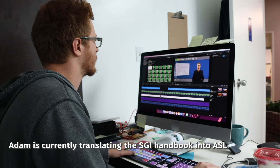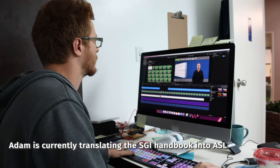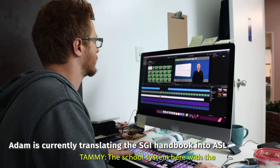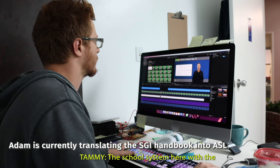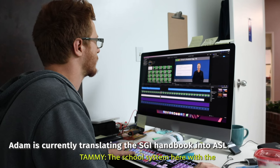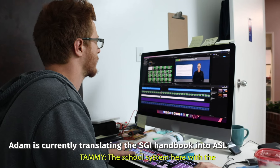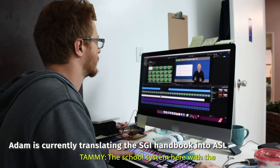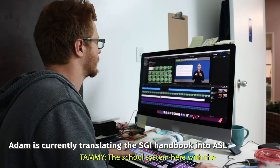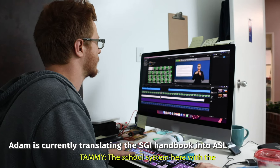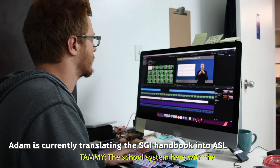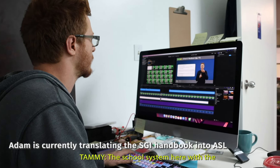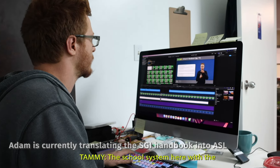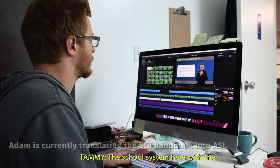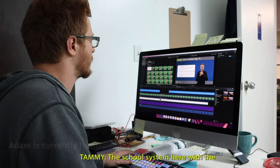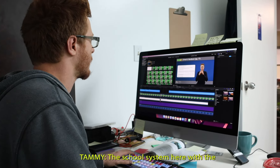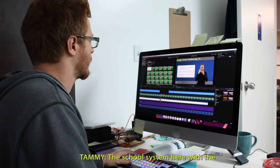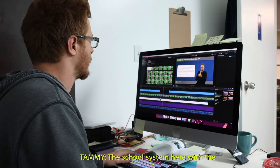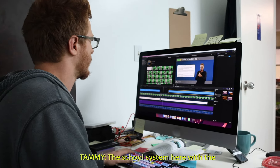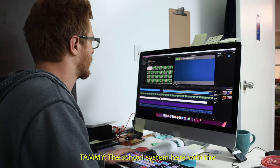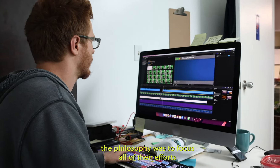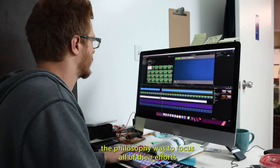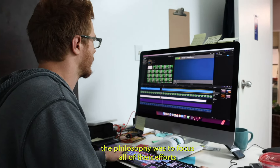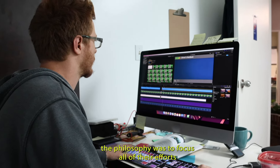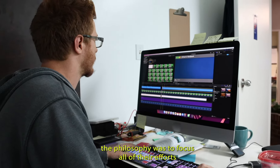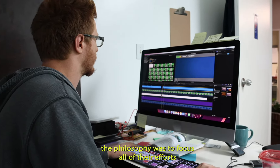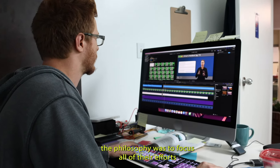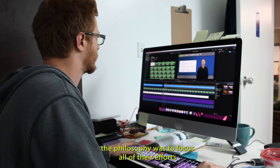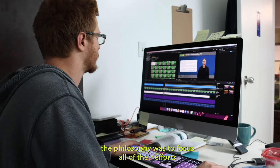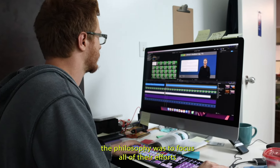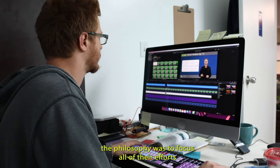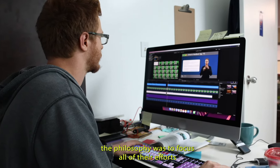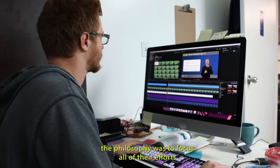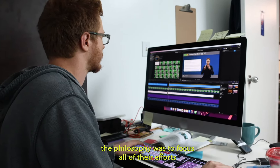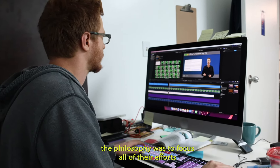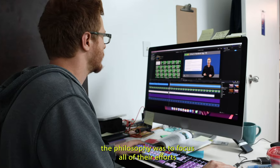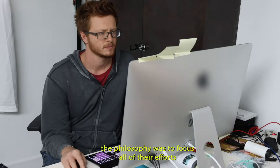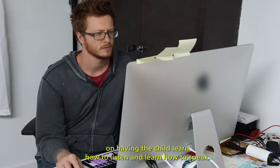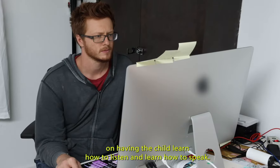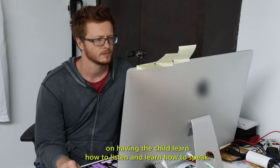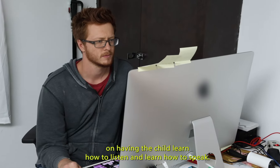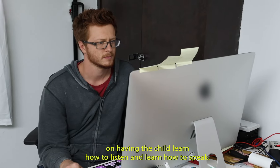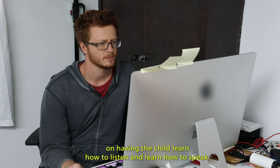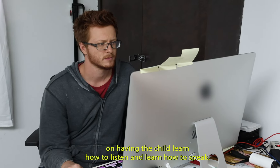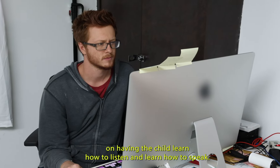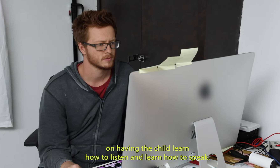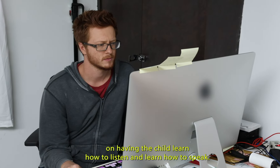The school system here with the philosophy was to focus all of their efforts on having the child learn how to